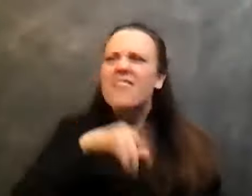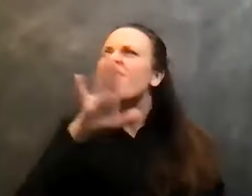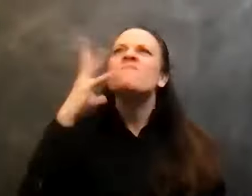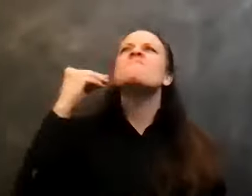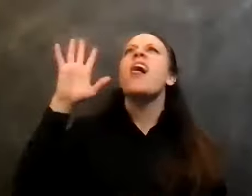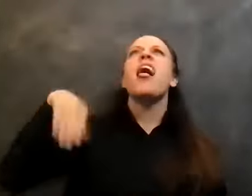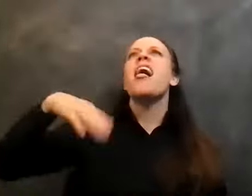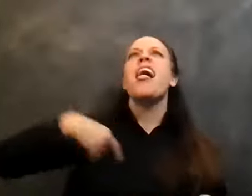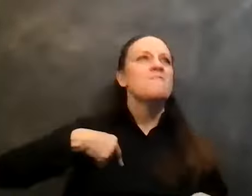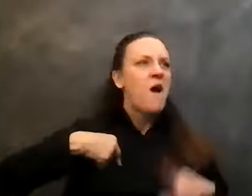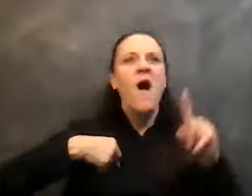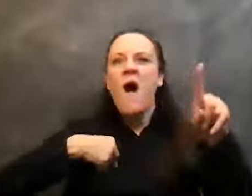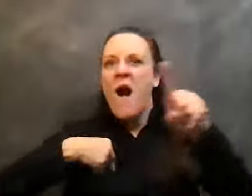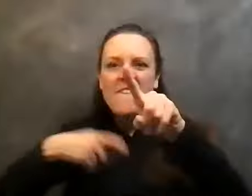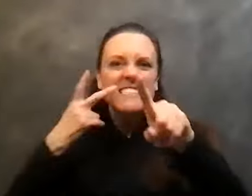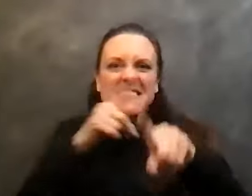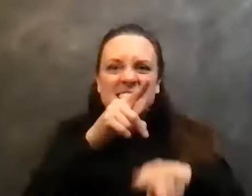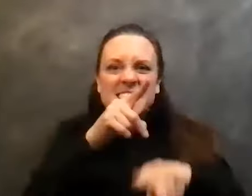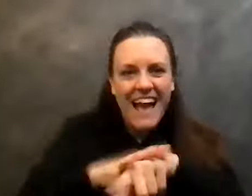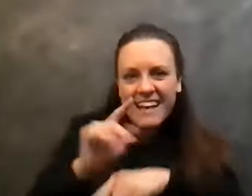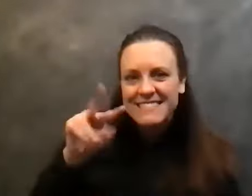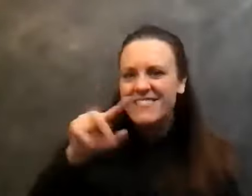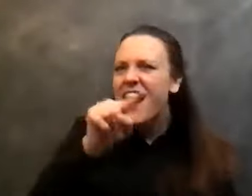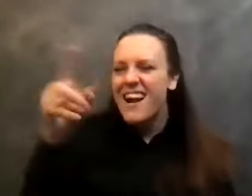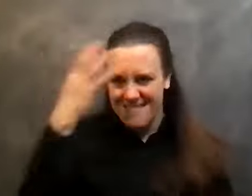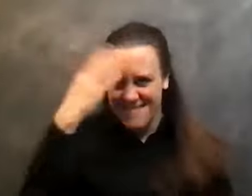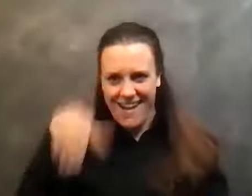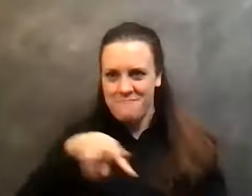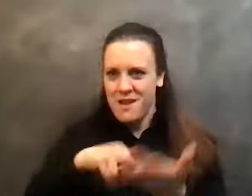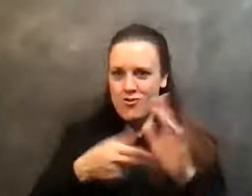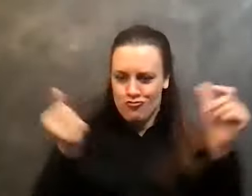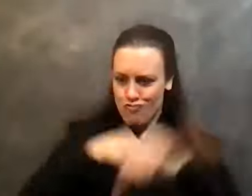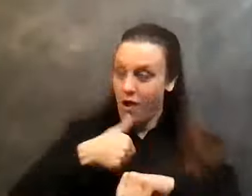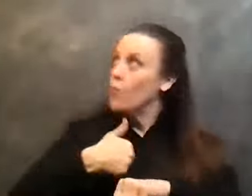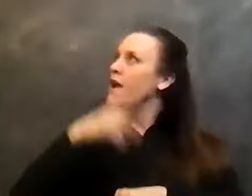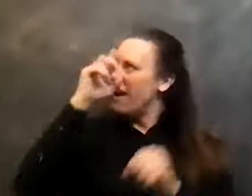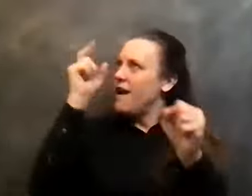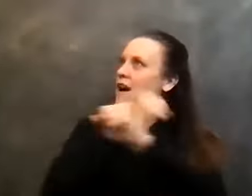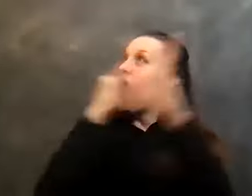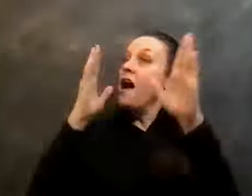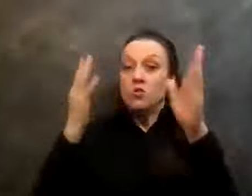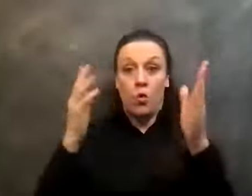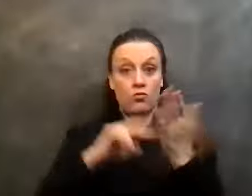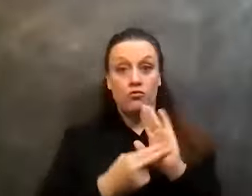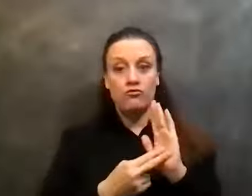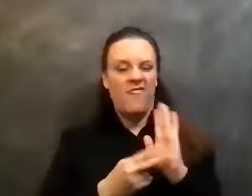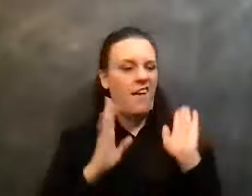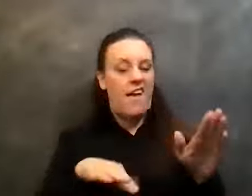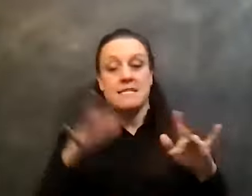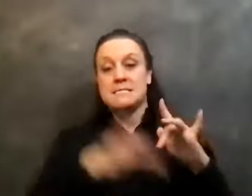of the older kids and we'd seen it on TV. And so that's what we did. We cut school. We went back to my house and I grabbed the bottle